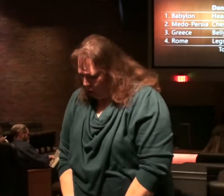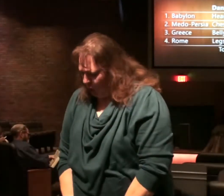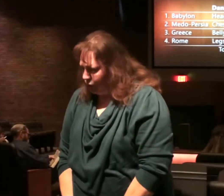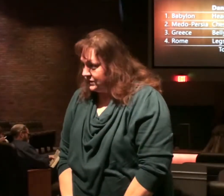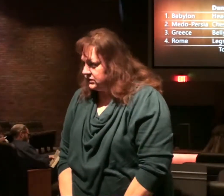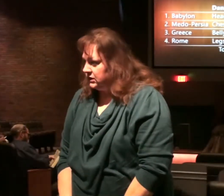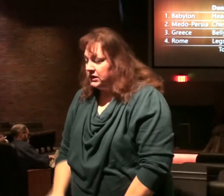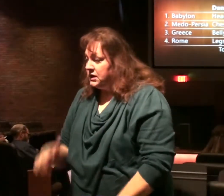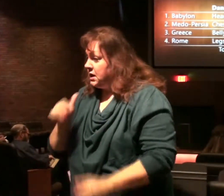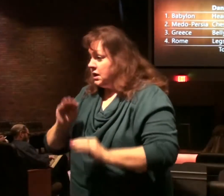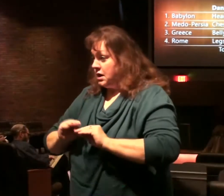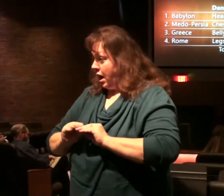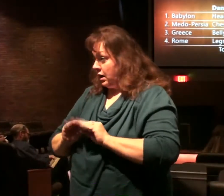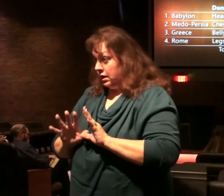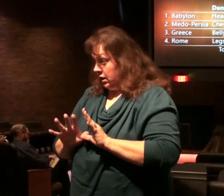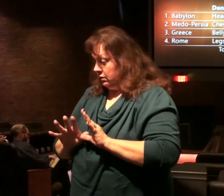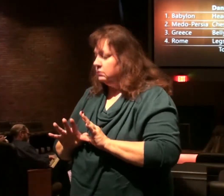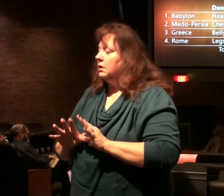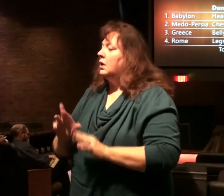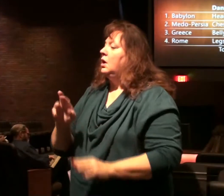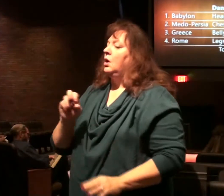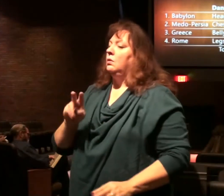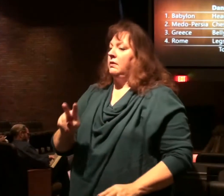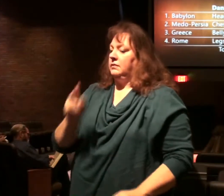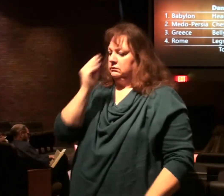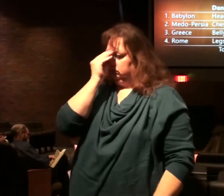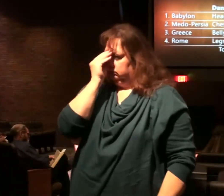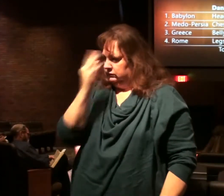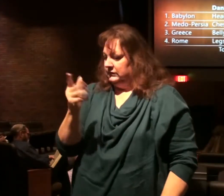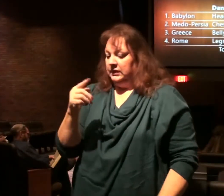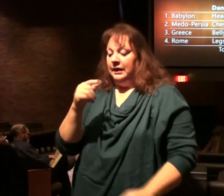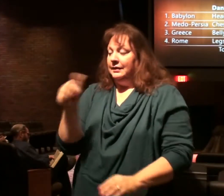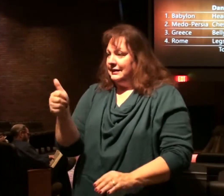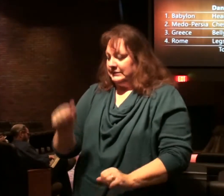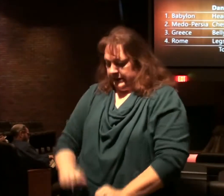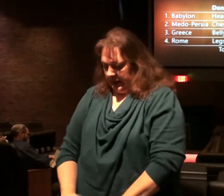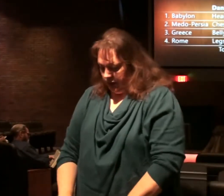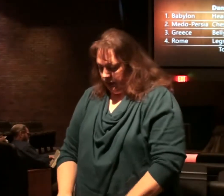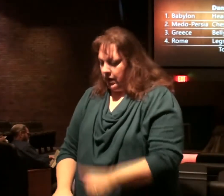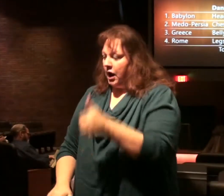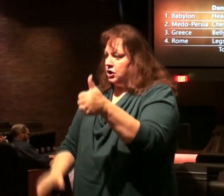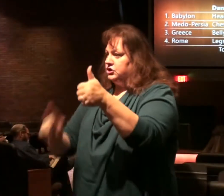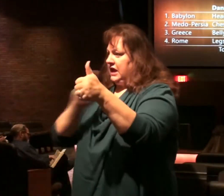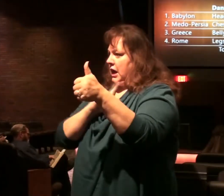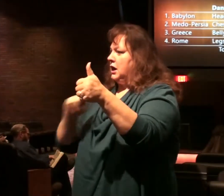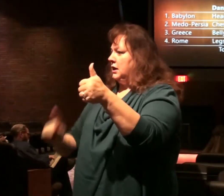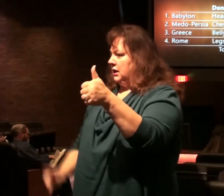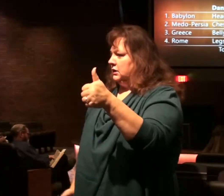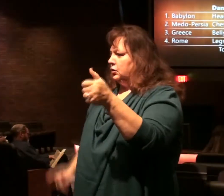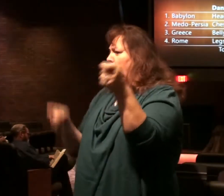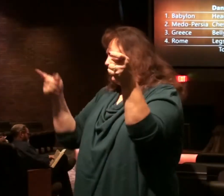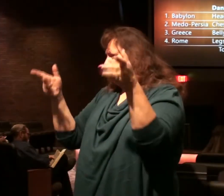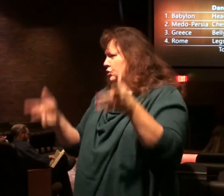that's not clear, we'll go to later revelation, and he'll tell us these ten toes are ten kings or kingdoms.